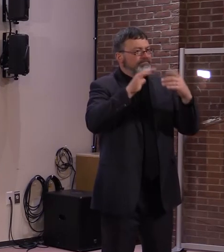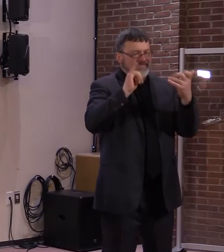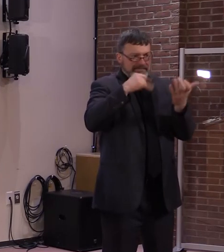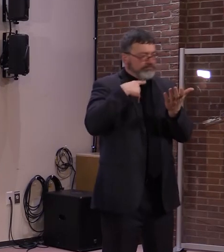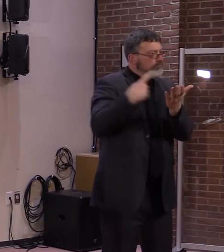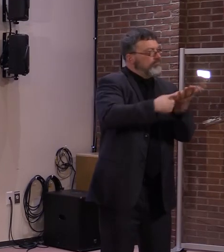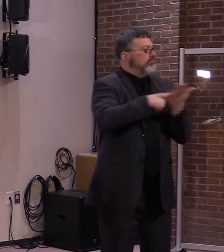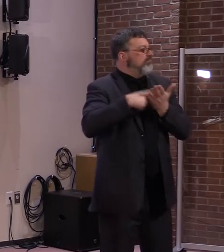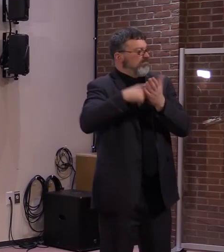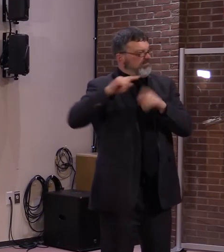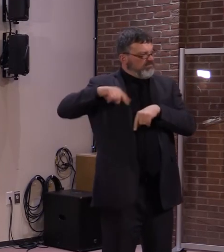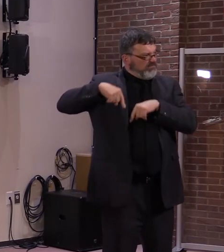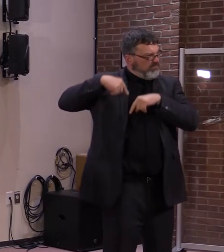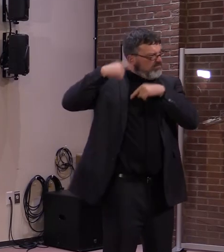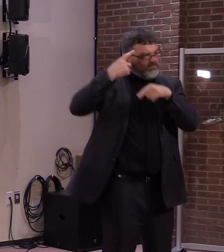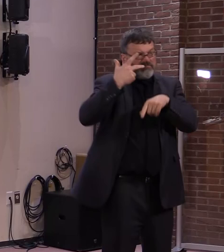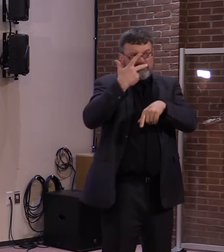legislature.